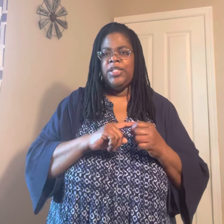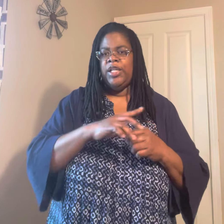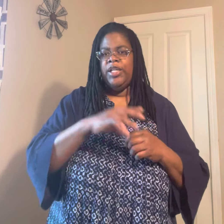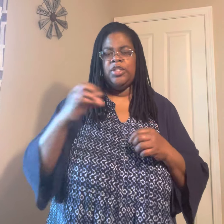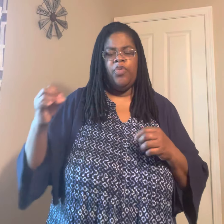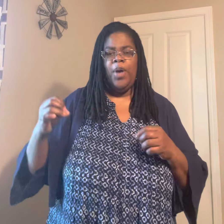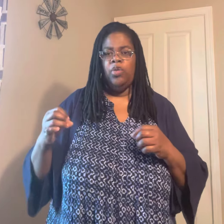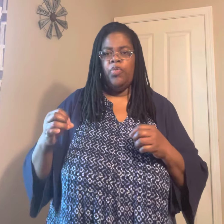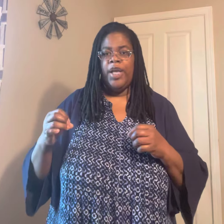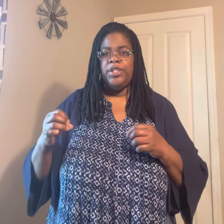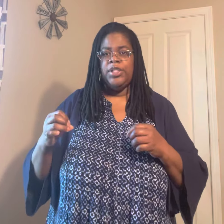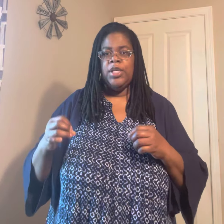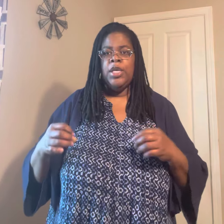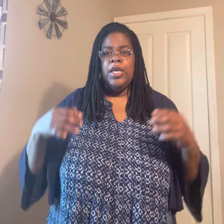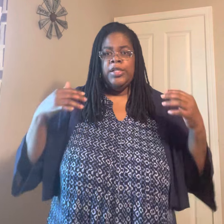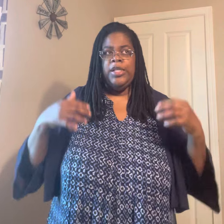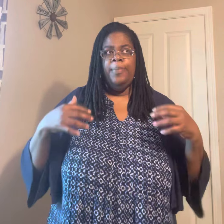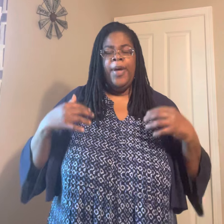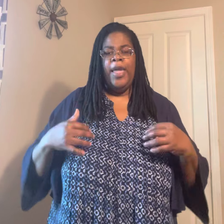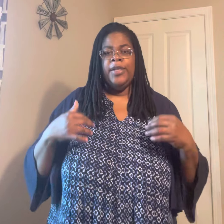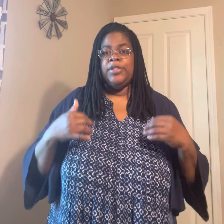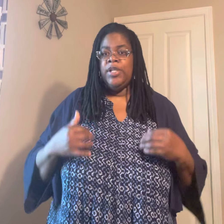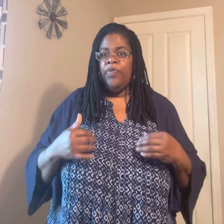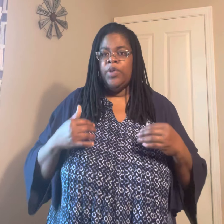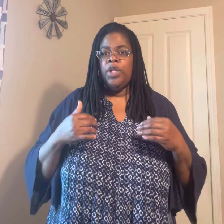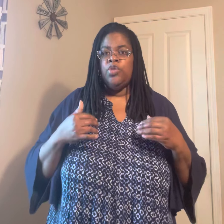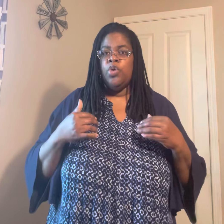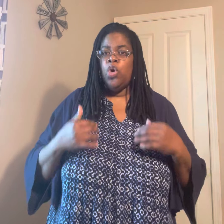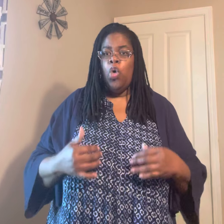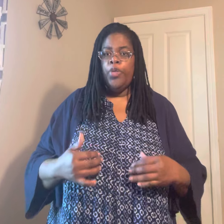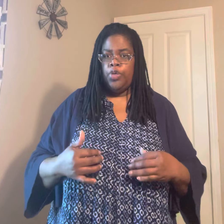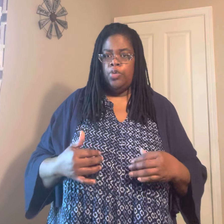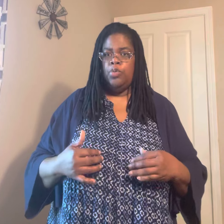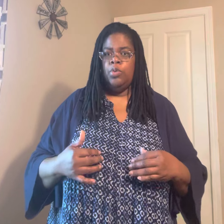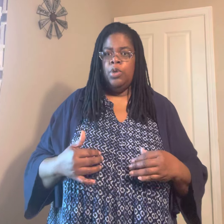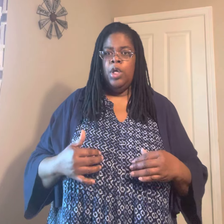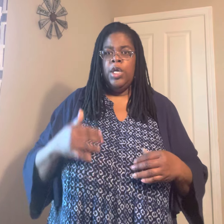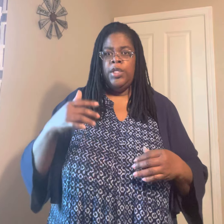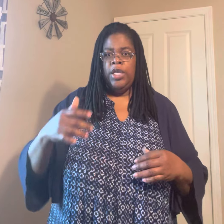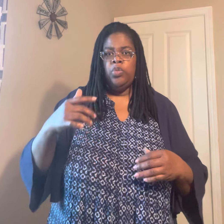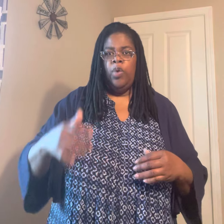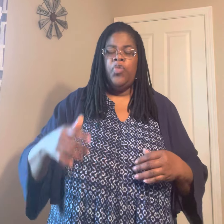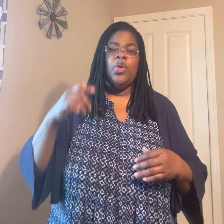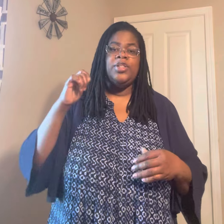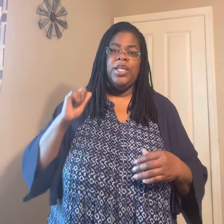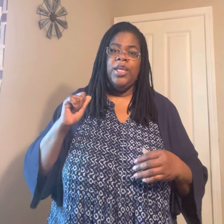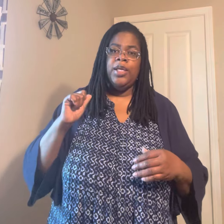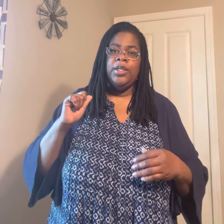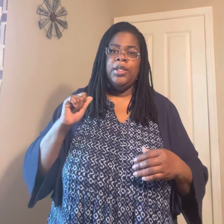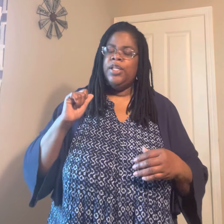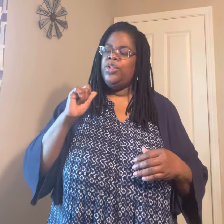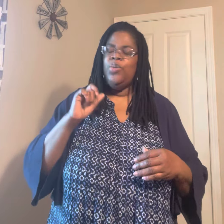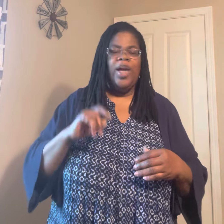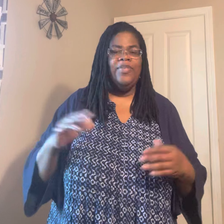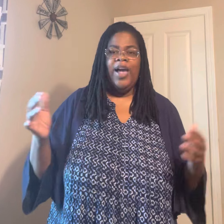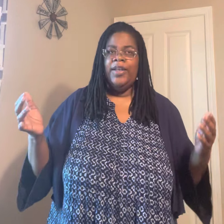It clears us from all the righteousness. Some pain or suffering that you are going through. Deals with your sin. That you have not